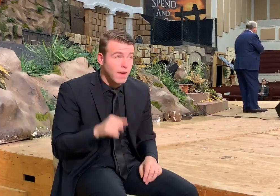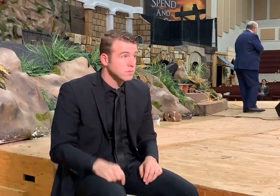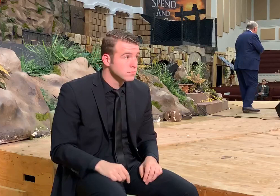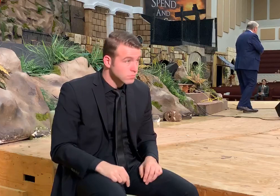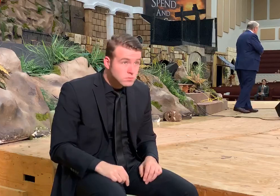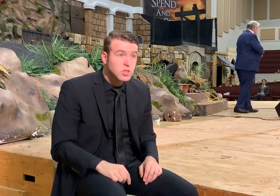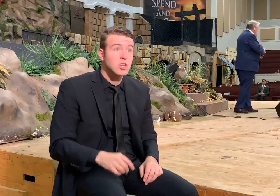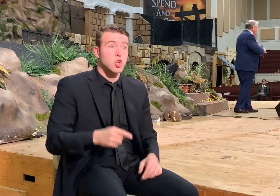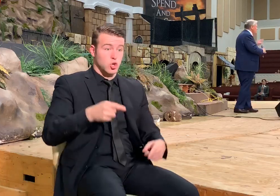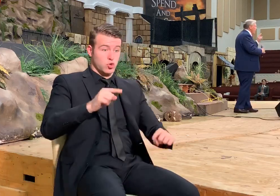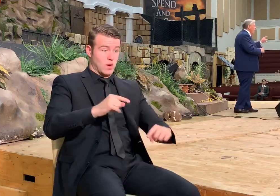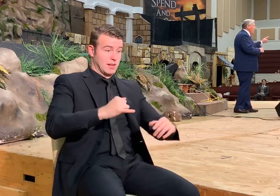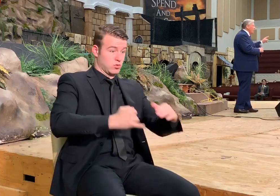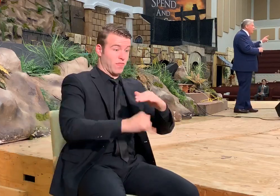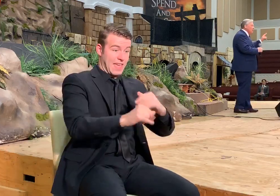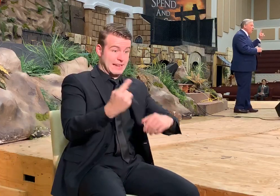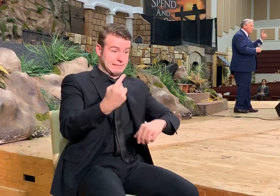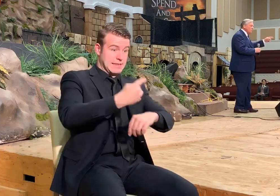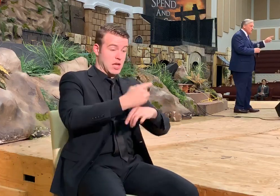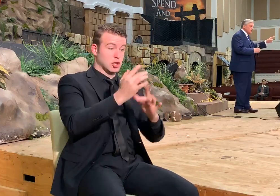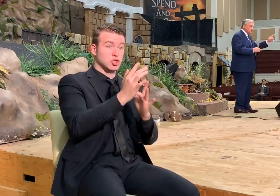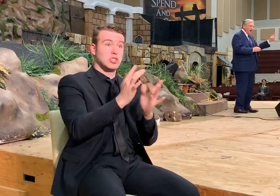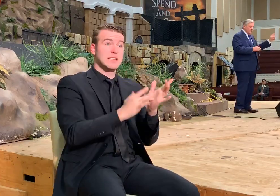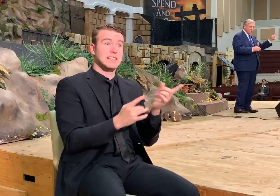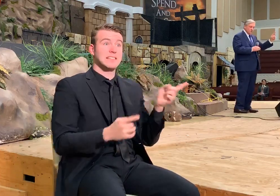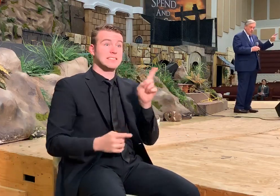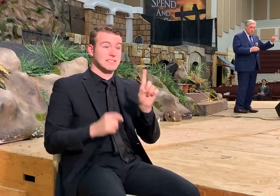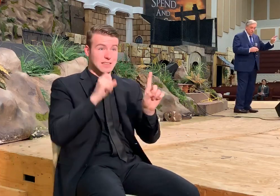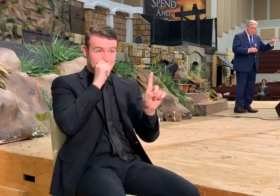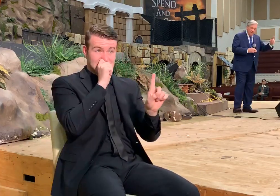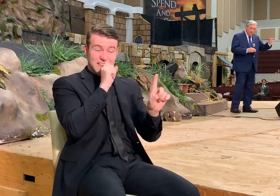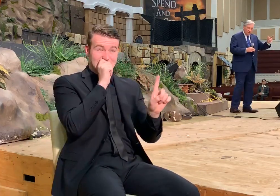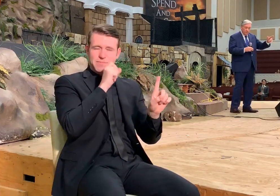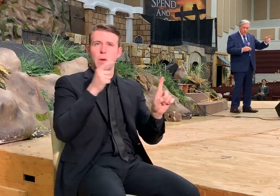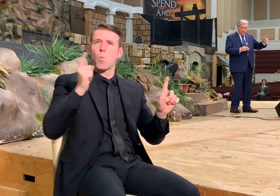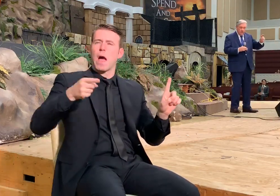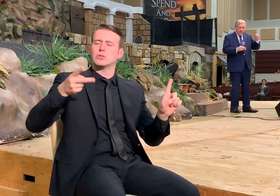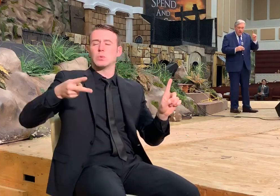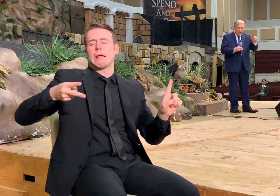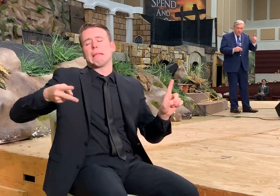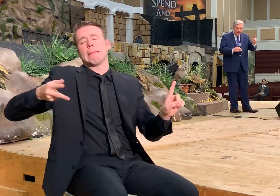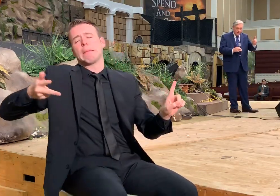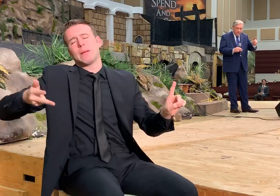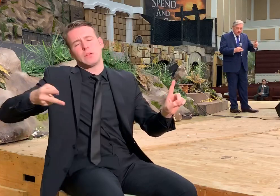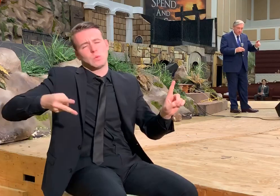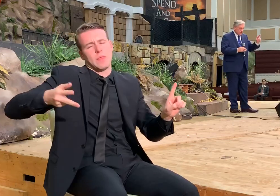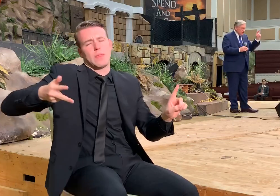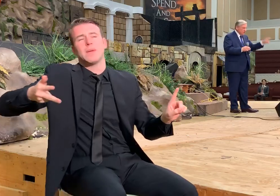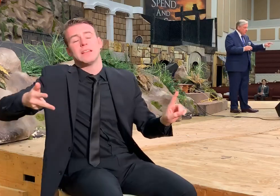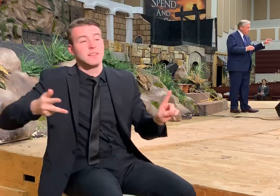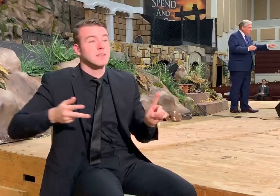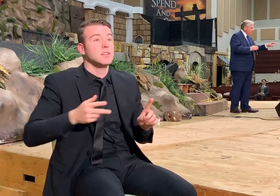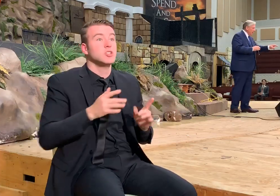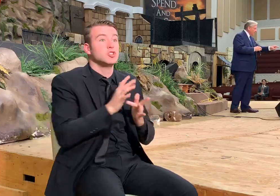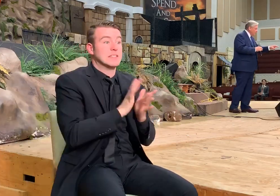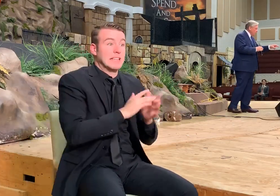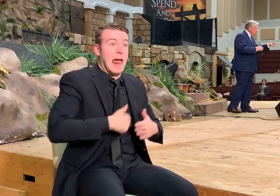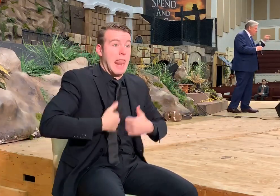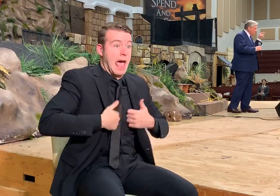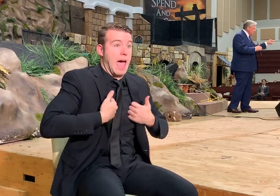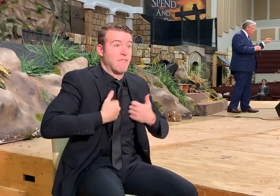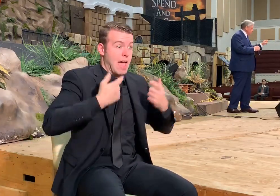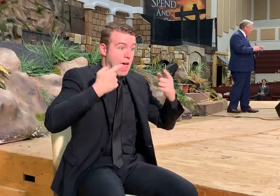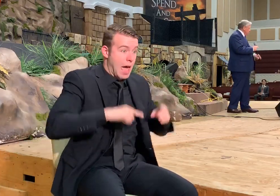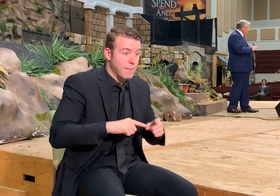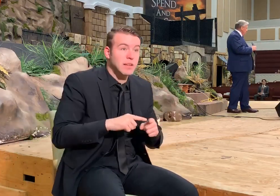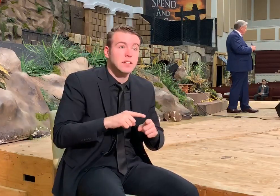of his day, very, only once or twice or so, maybe three or four times, can you find Jesus mentioned except in the Bible. I'm